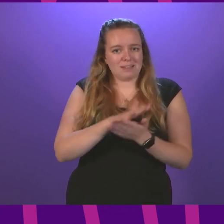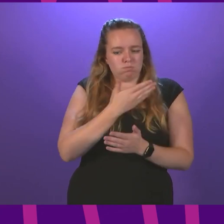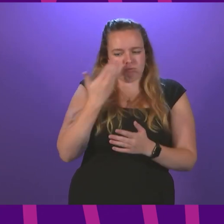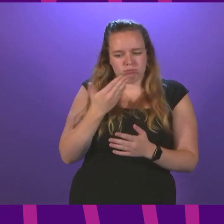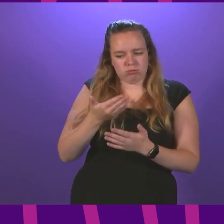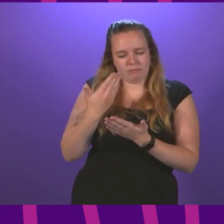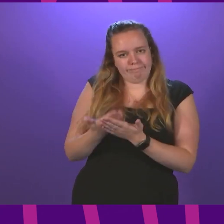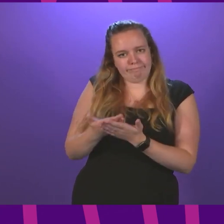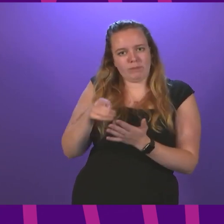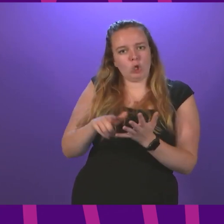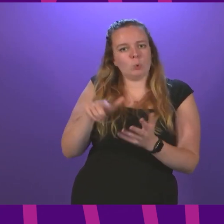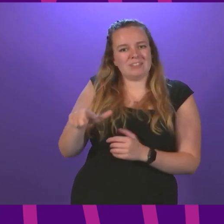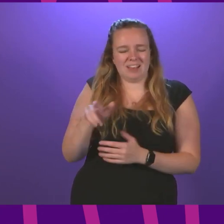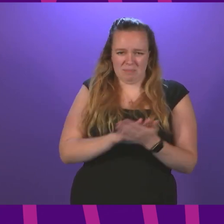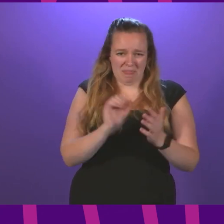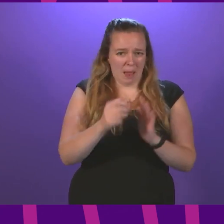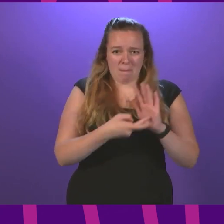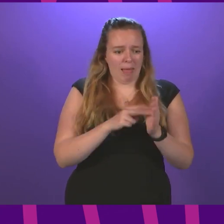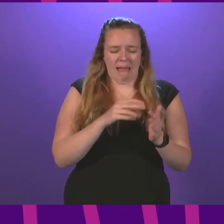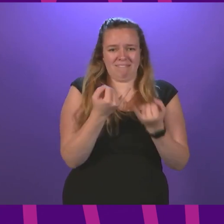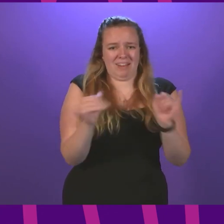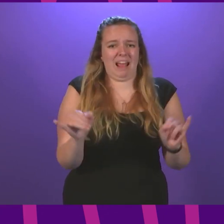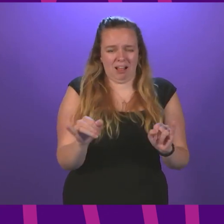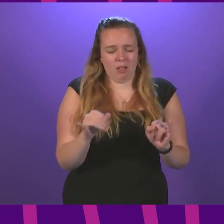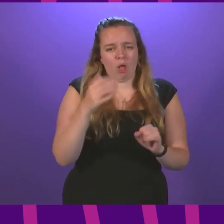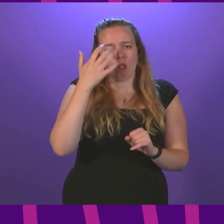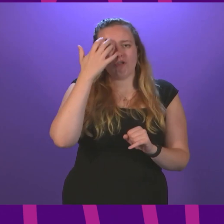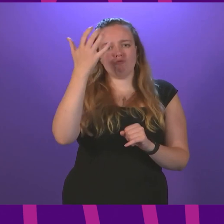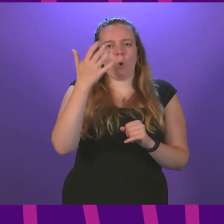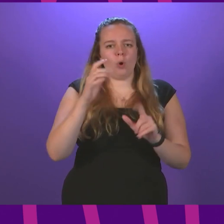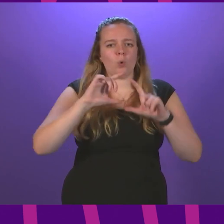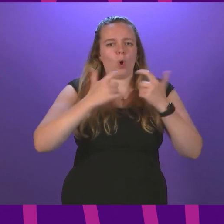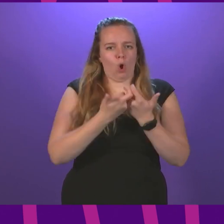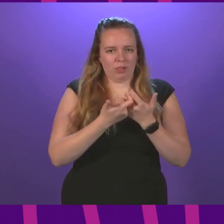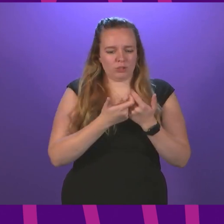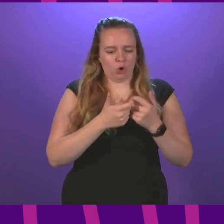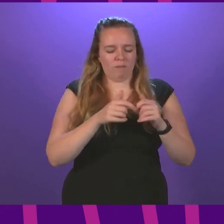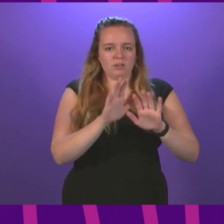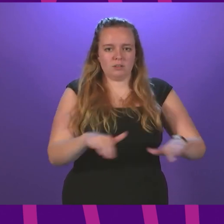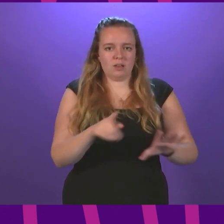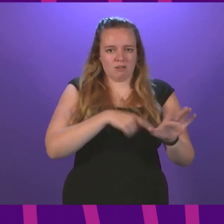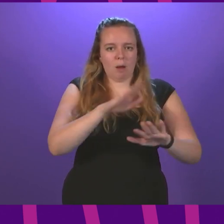So their plan doesn't work. The Royal College of Paediatric and Child Health were very clear.